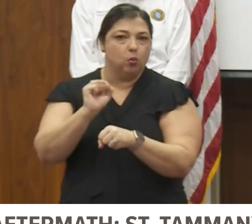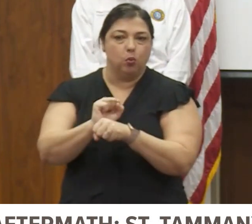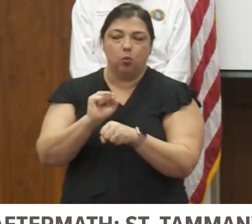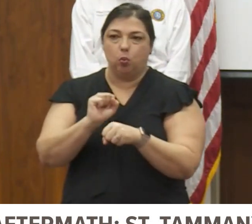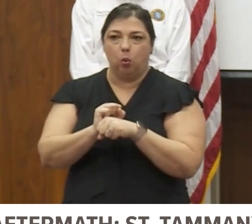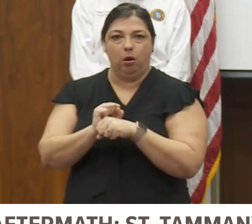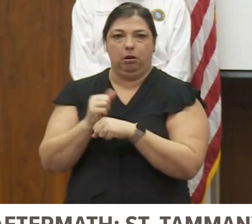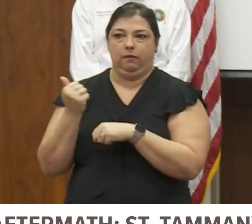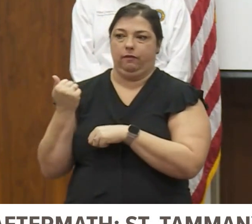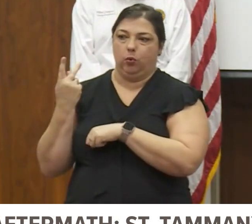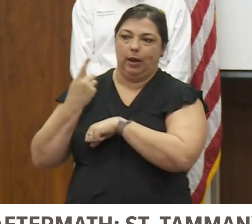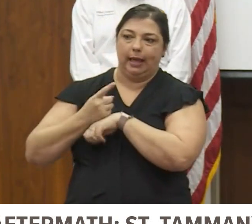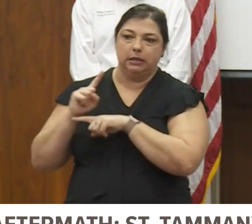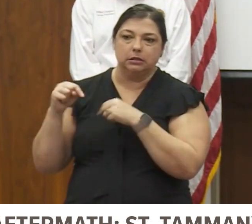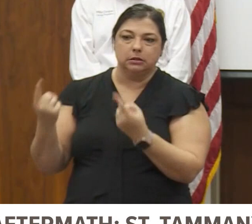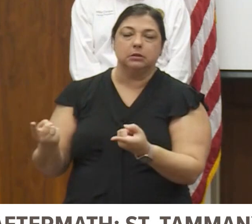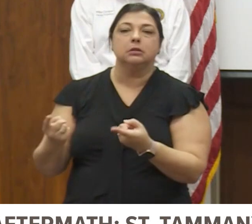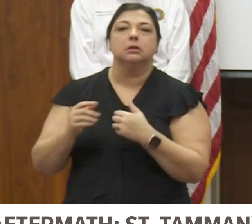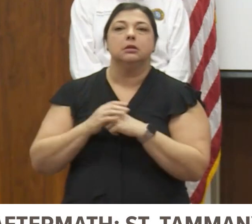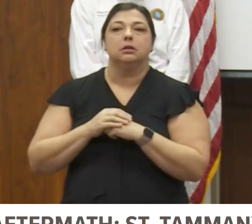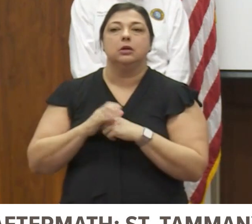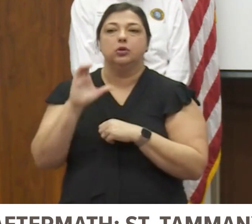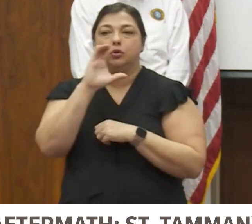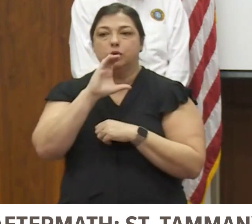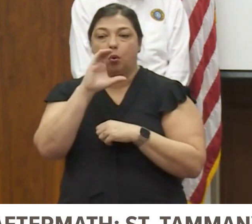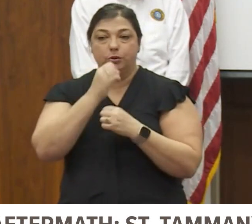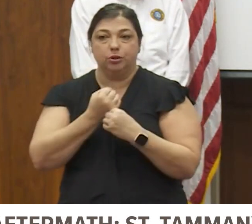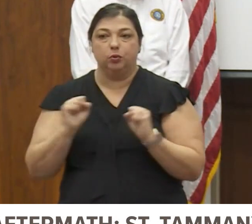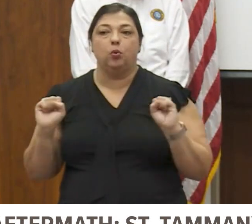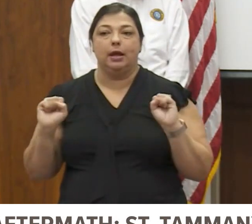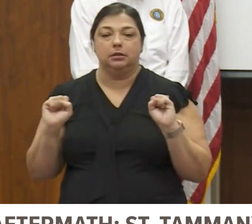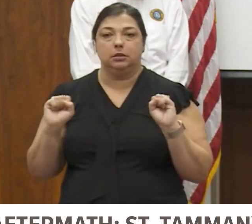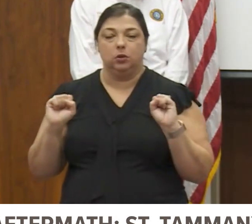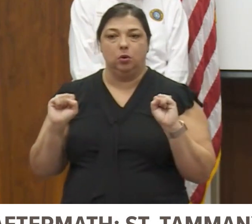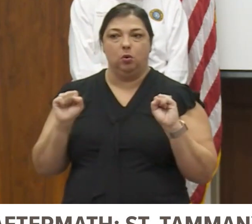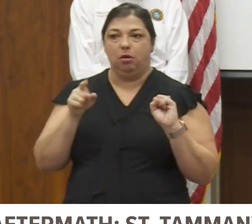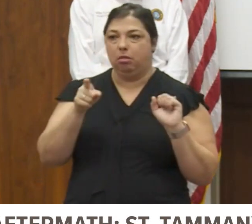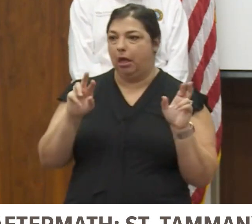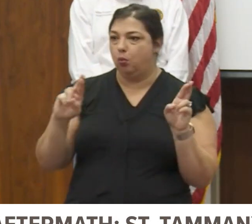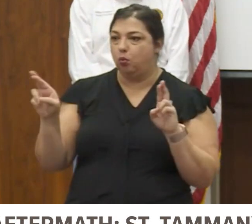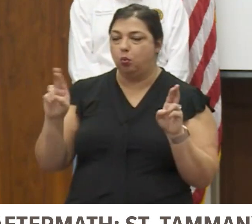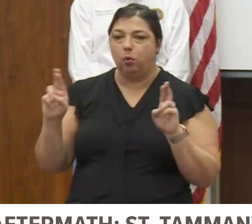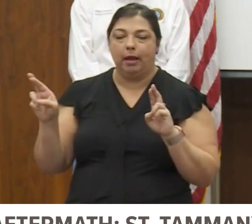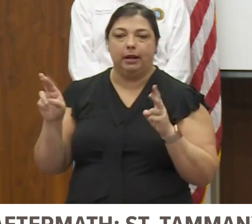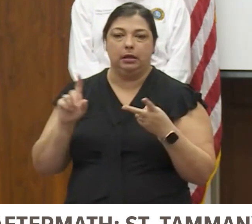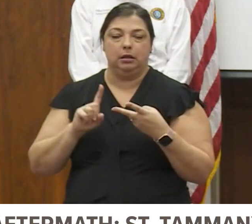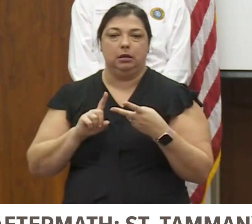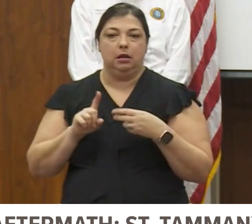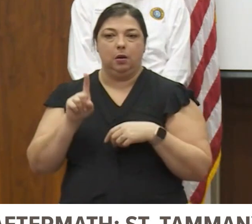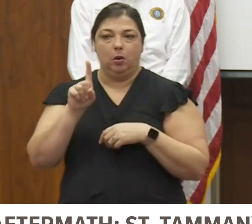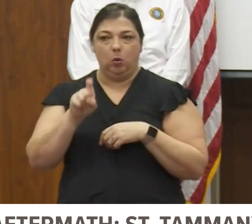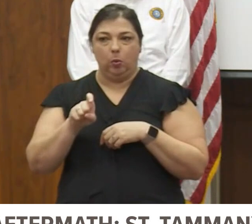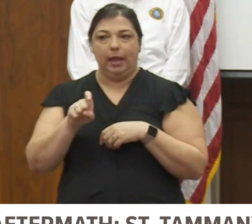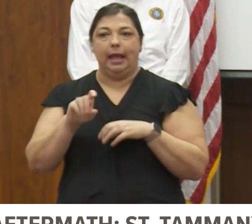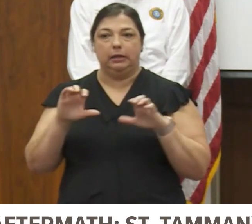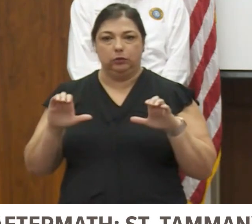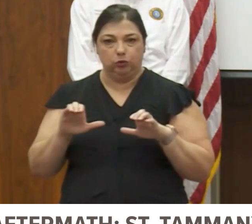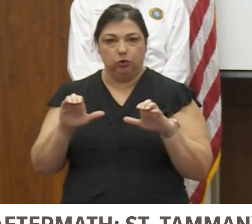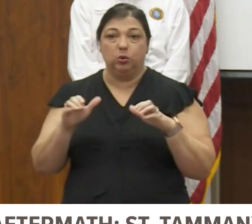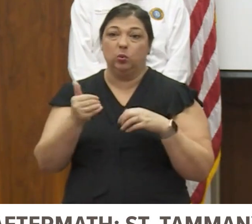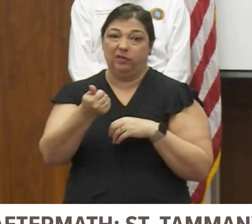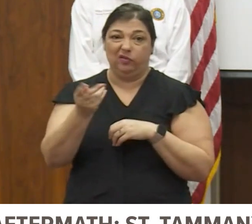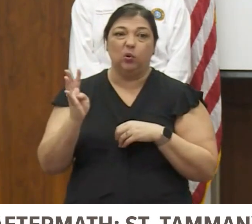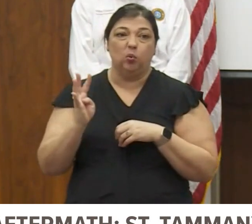couple of days. The search and rescue, they've been there ready to go. We've had to conduct a few of those.